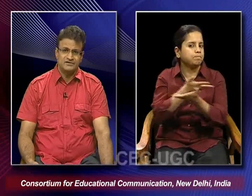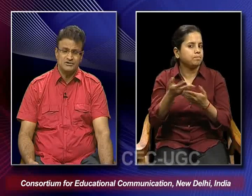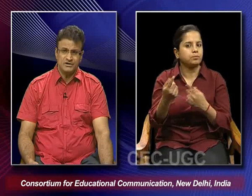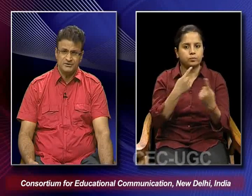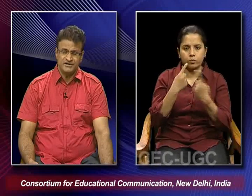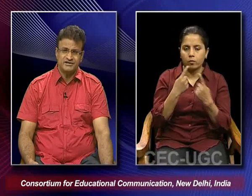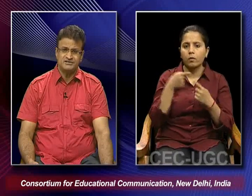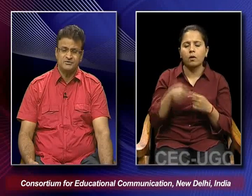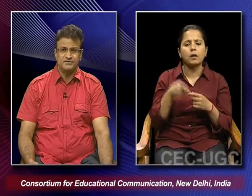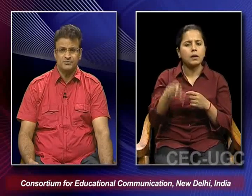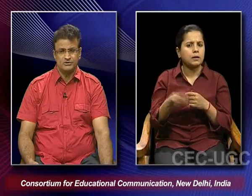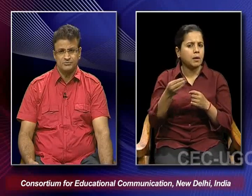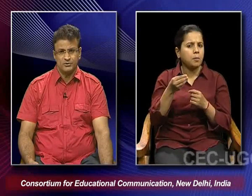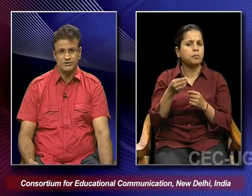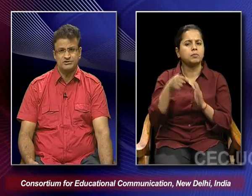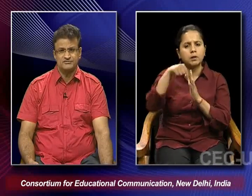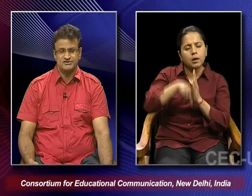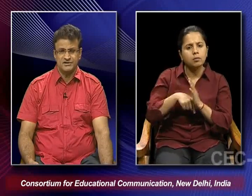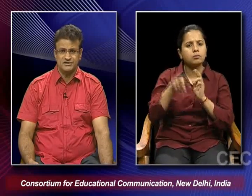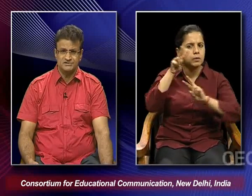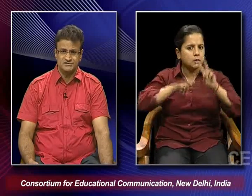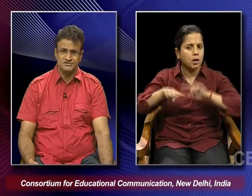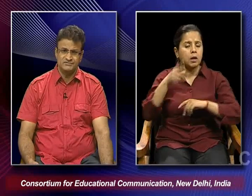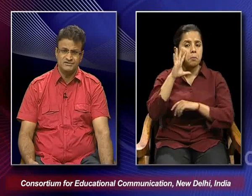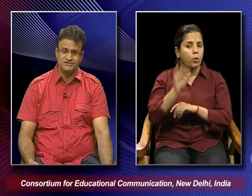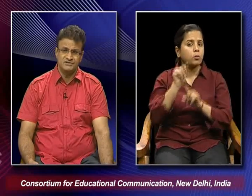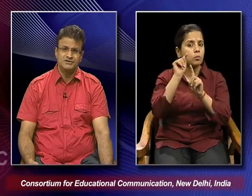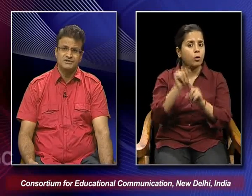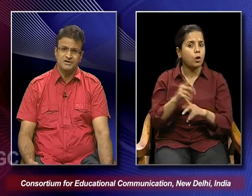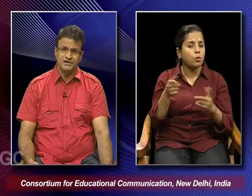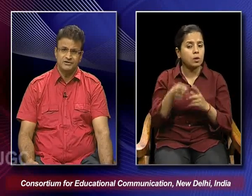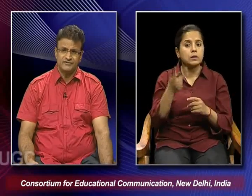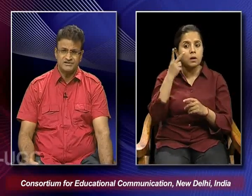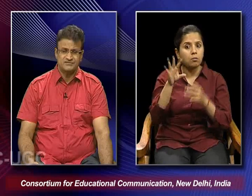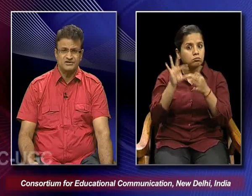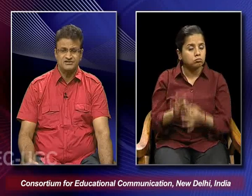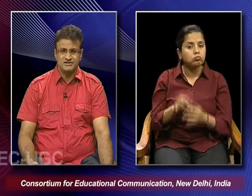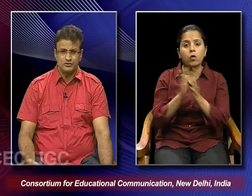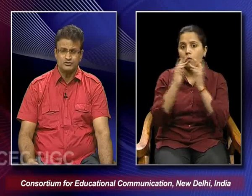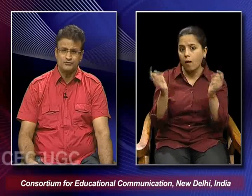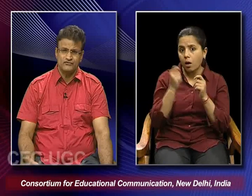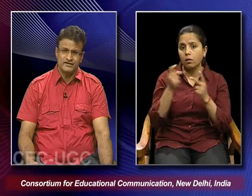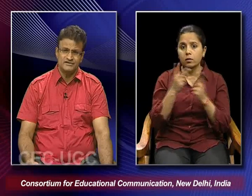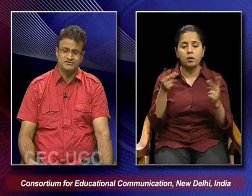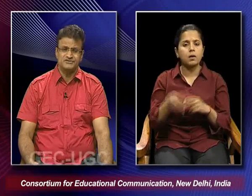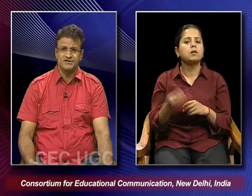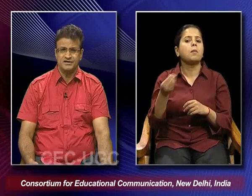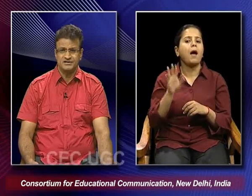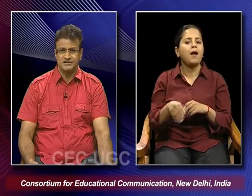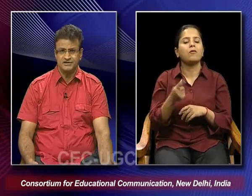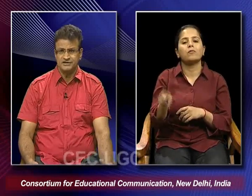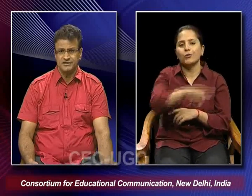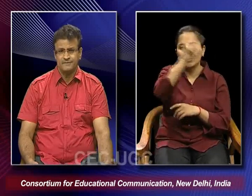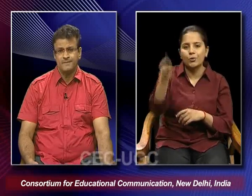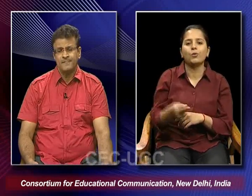we will try to enumerate some of the important points which are concerned with the kind of festivals and also fairs which are